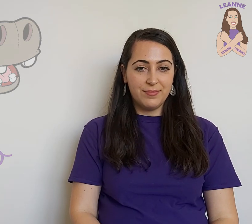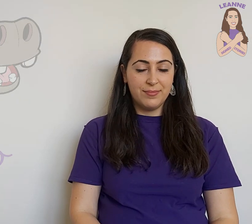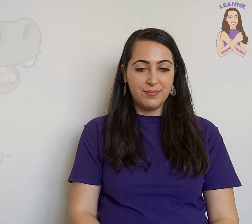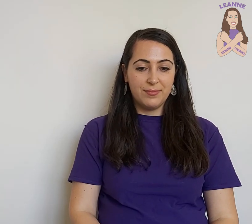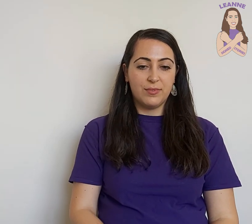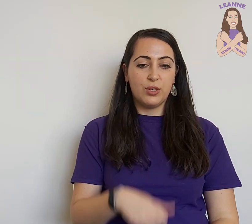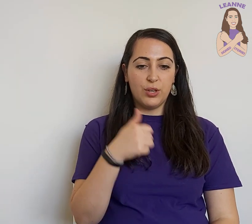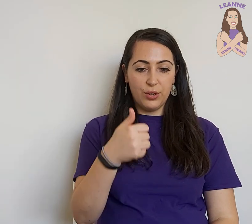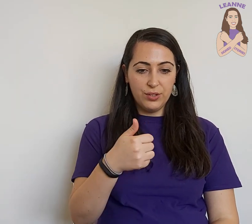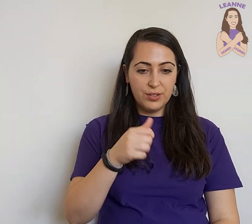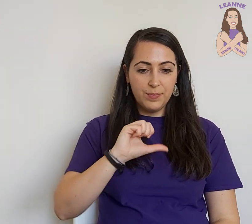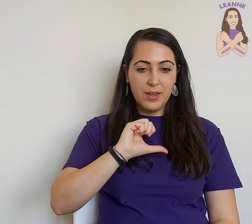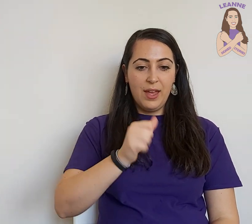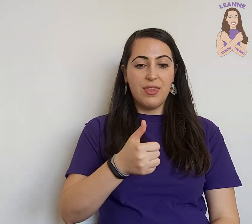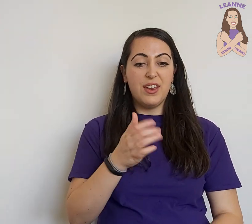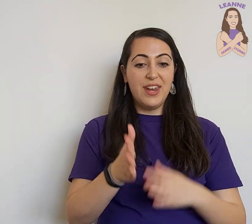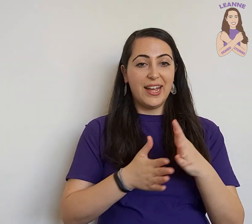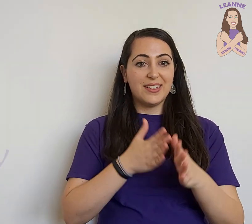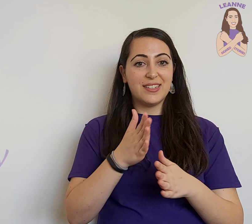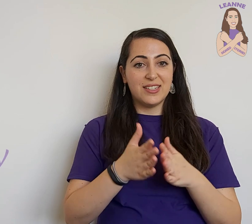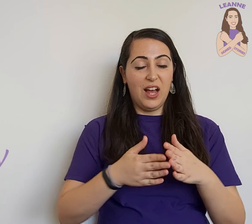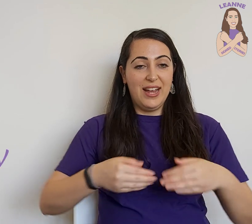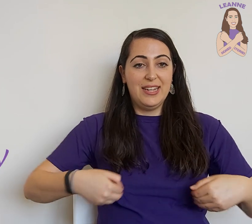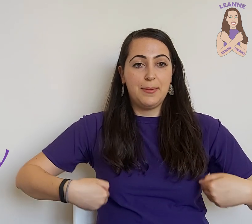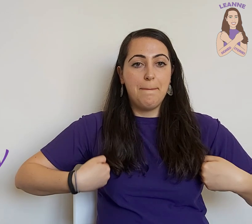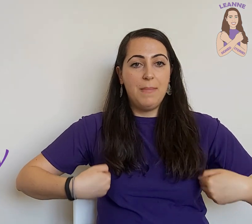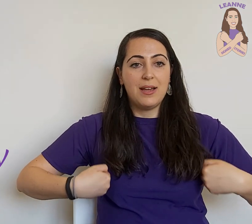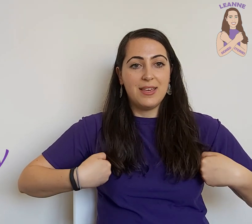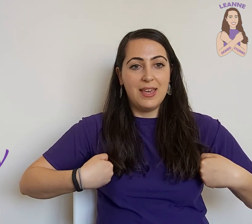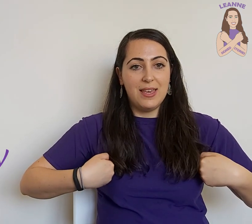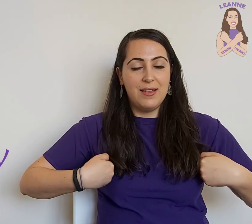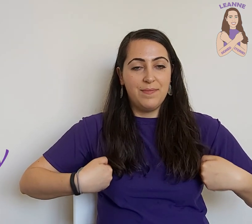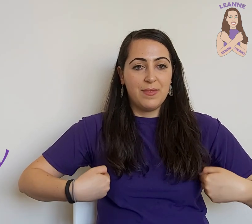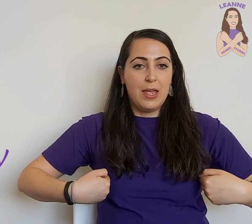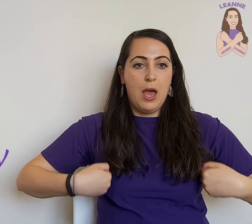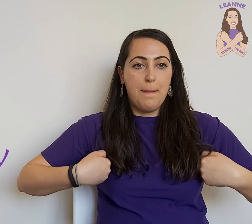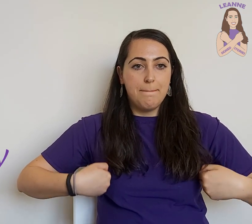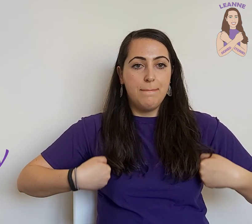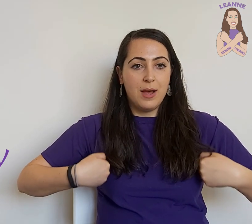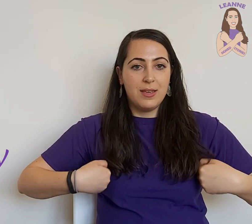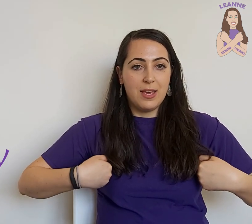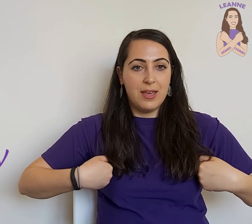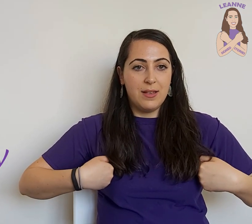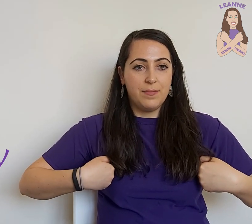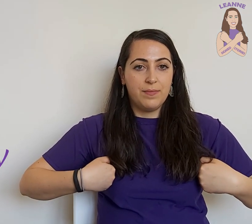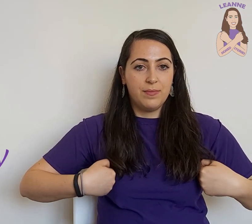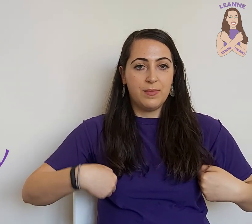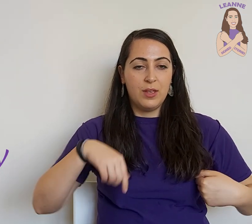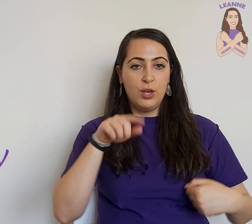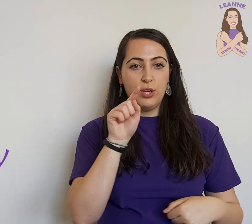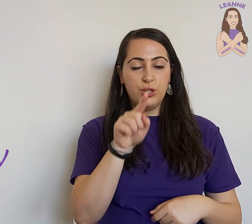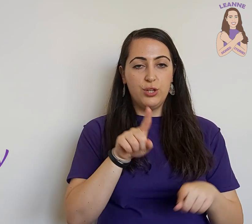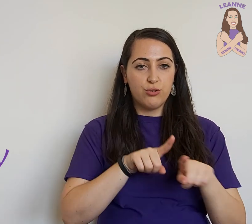Good. The next sign is monkey, monkey. You try.